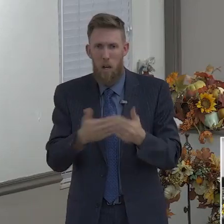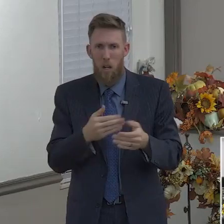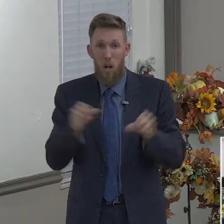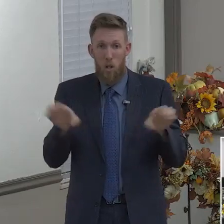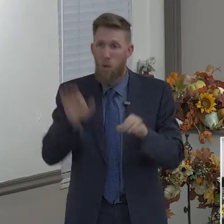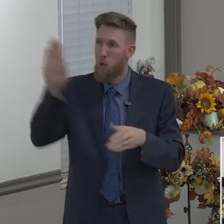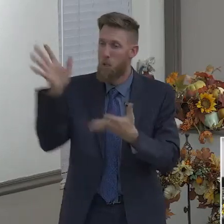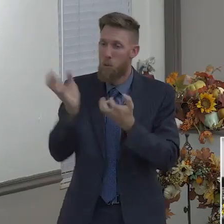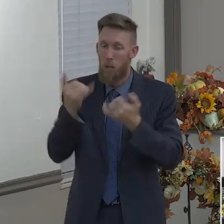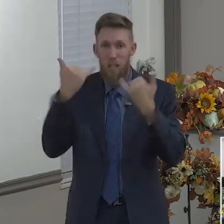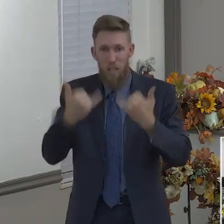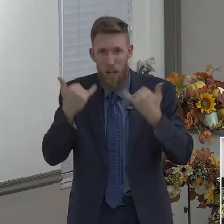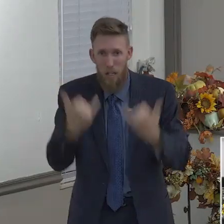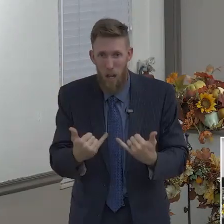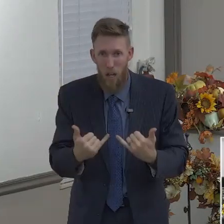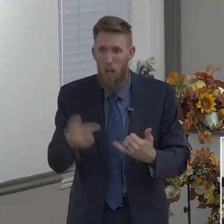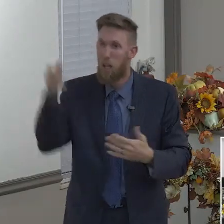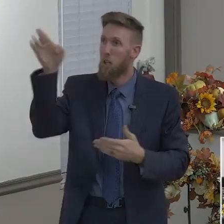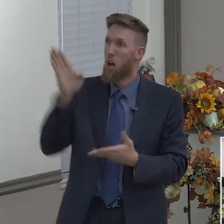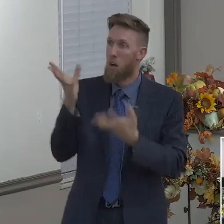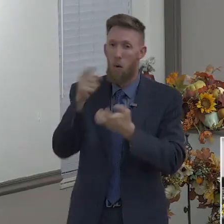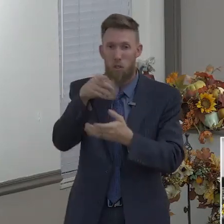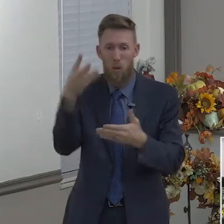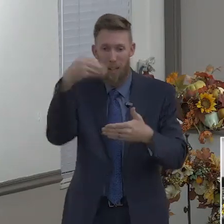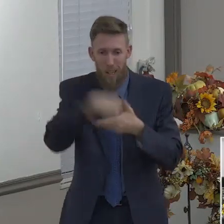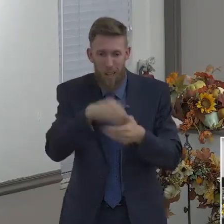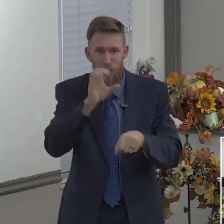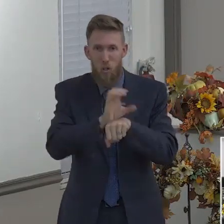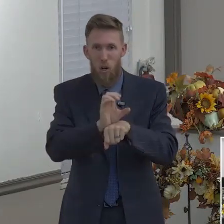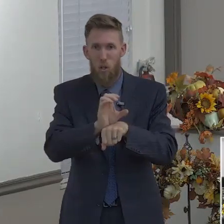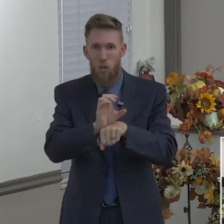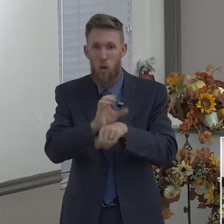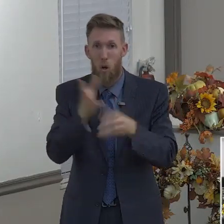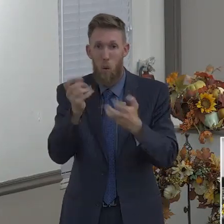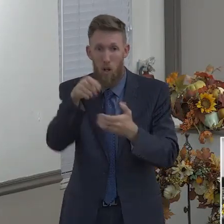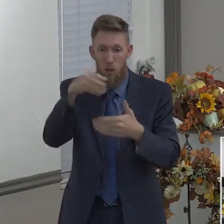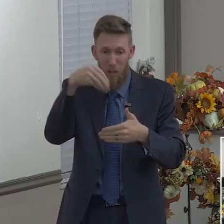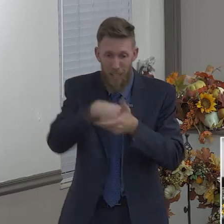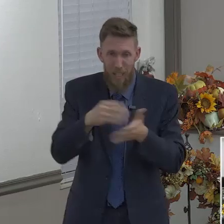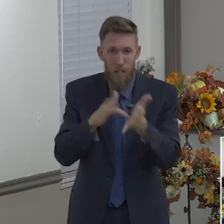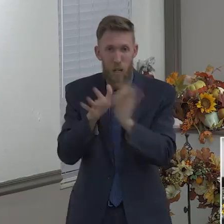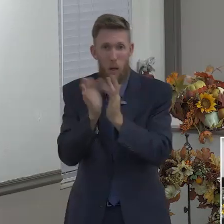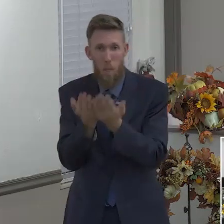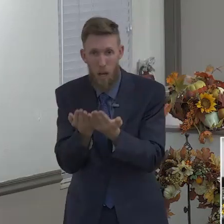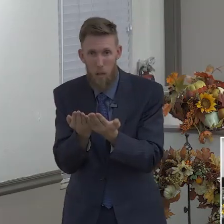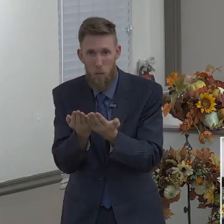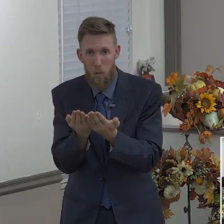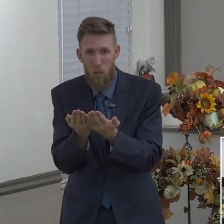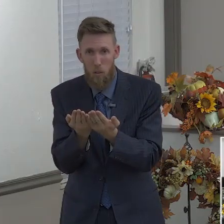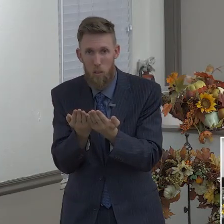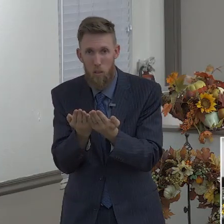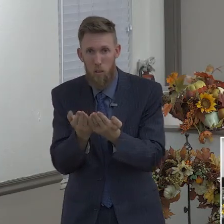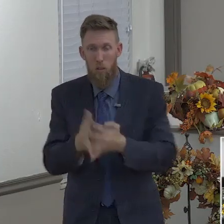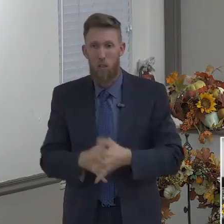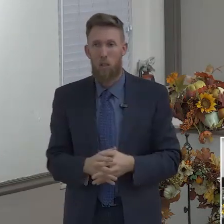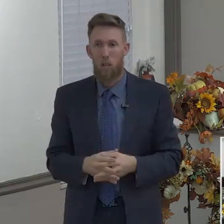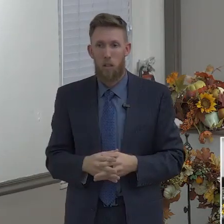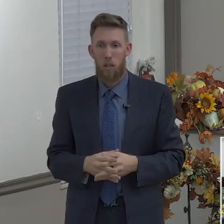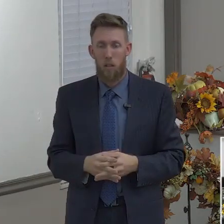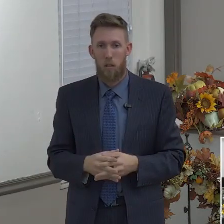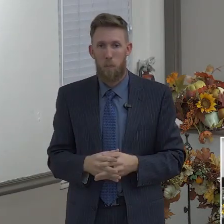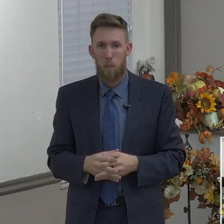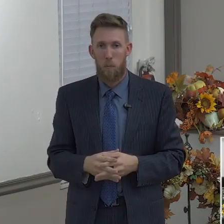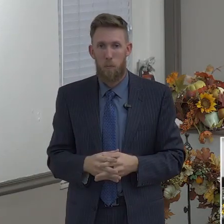wants you to read your Bible. You know God wants you to pray. You know this. But we worry so much about, What about a year from now?